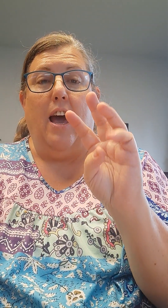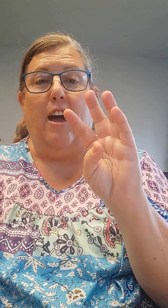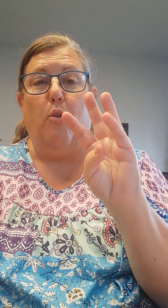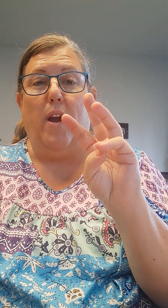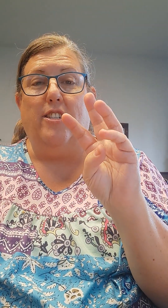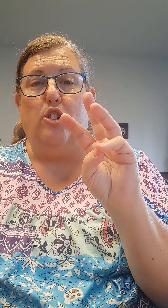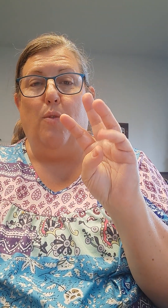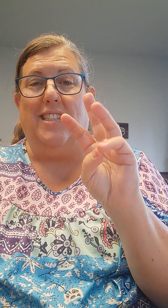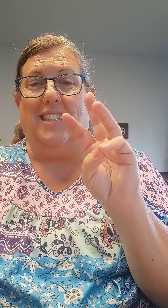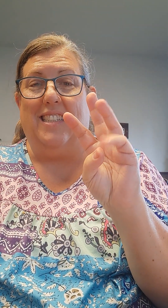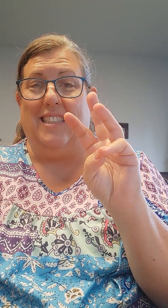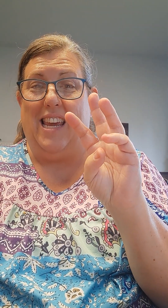Another way to do is fifteen.